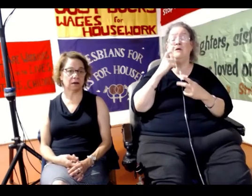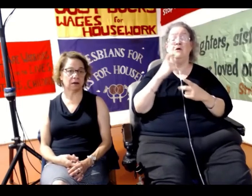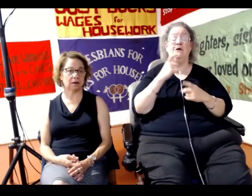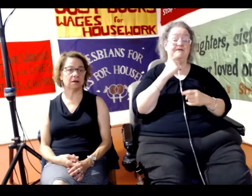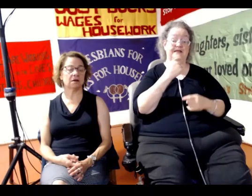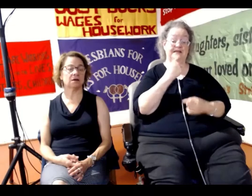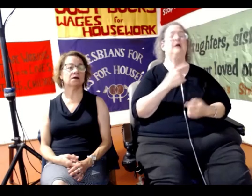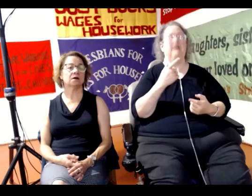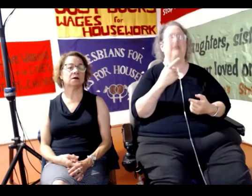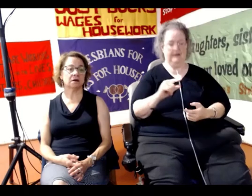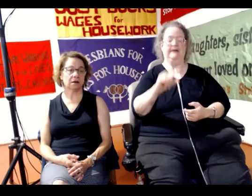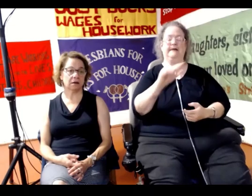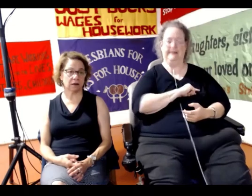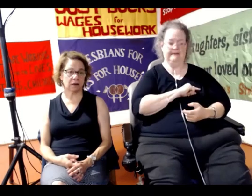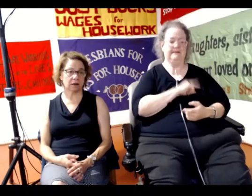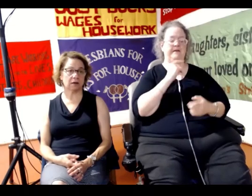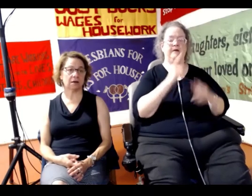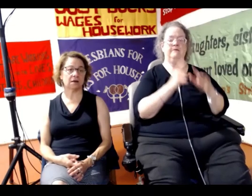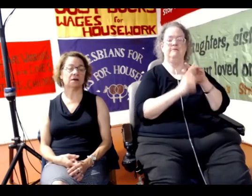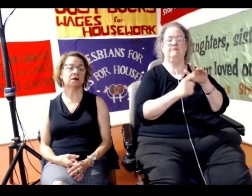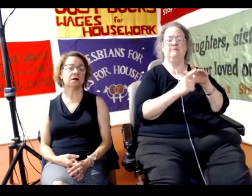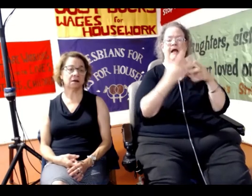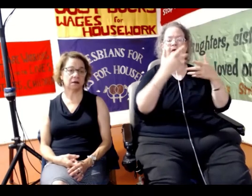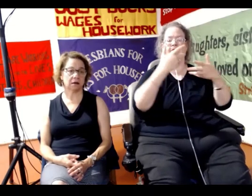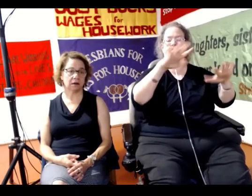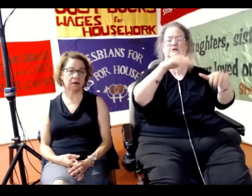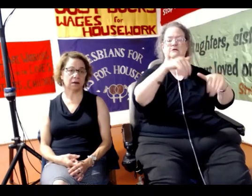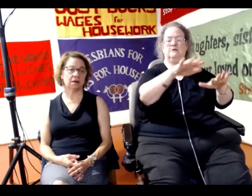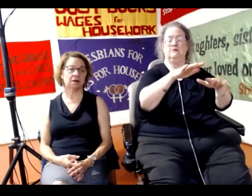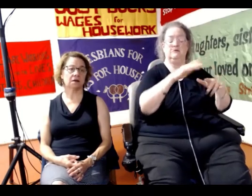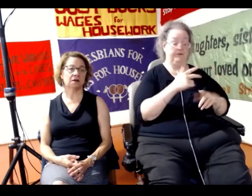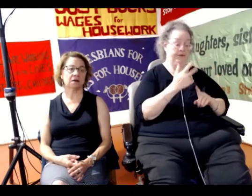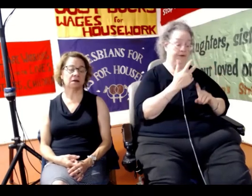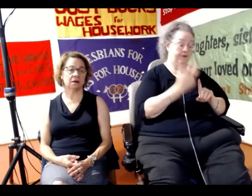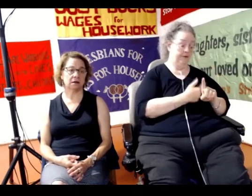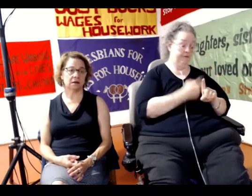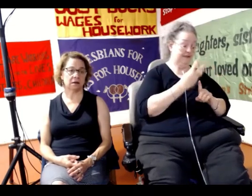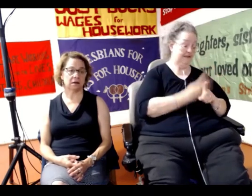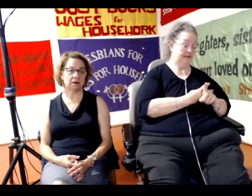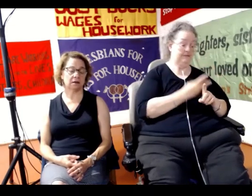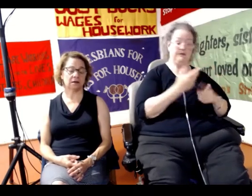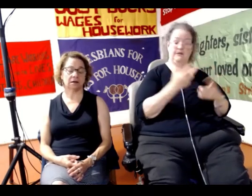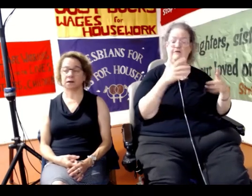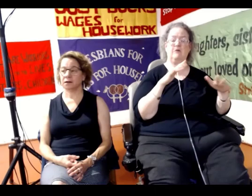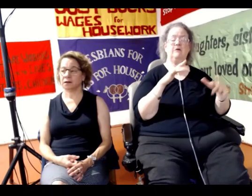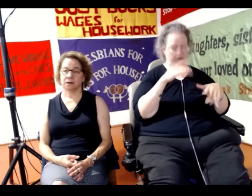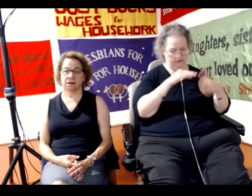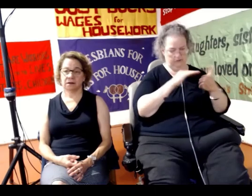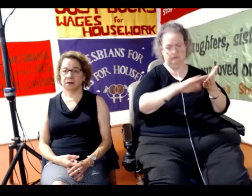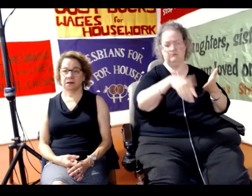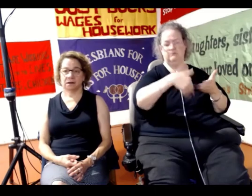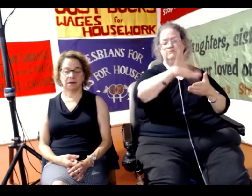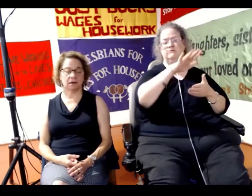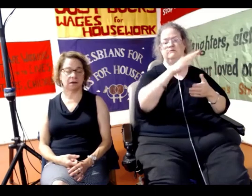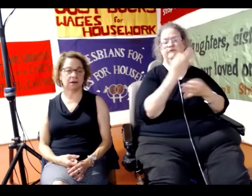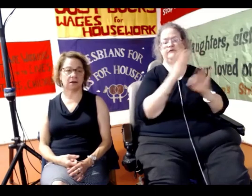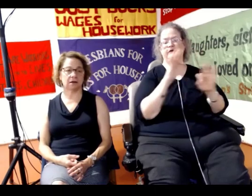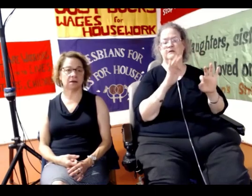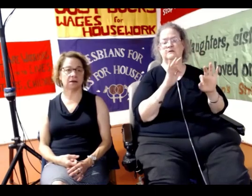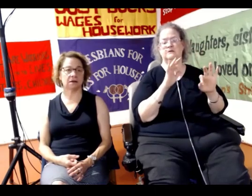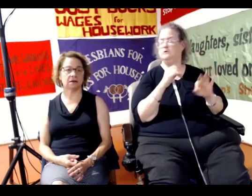I know I have to preserve three-month sentence or six-month sentence, then I am free. So, that is there.